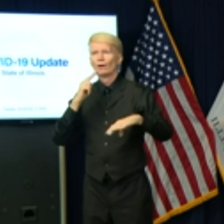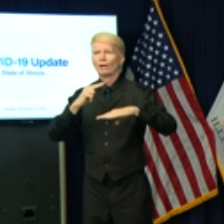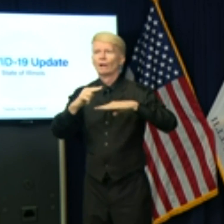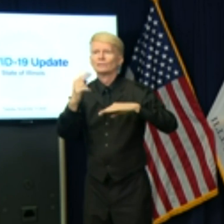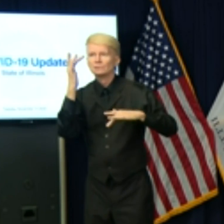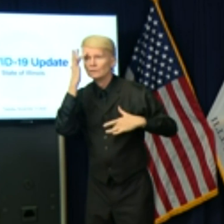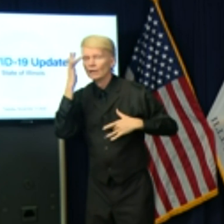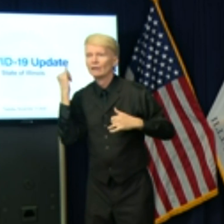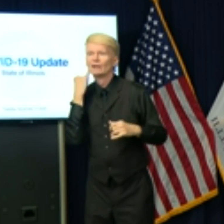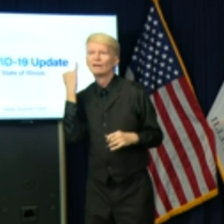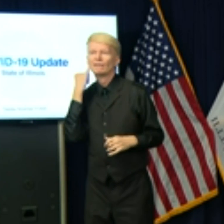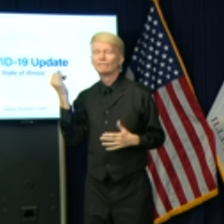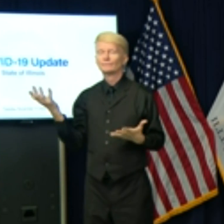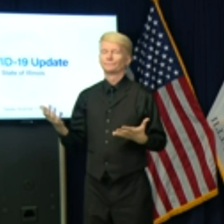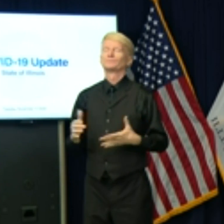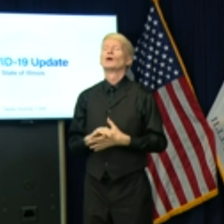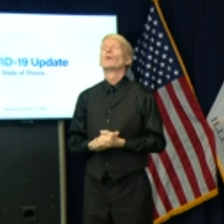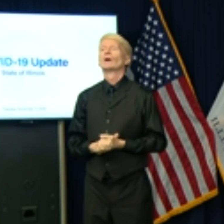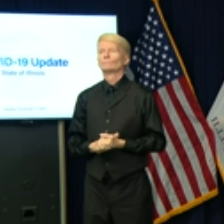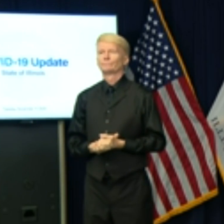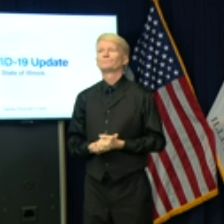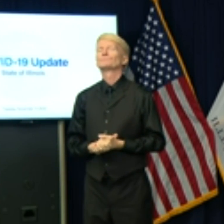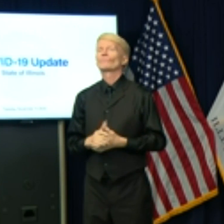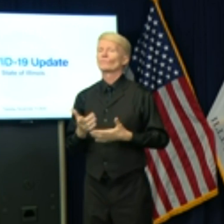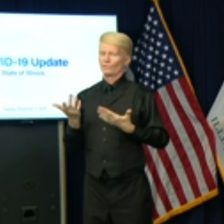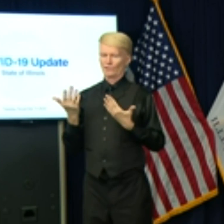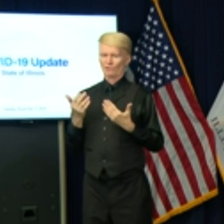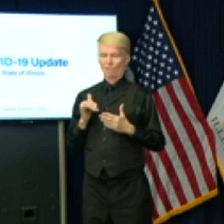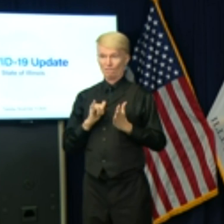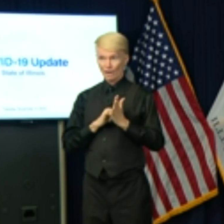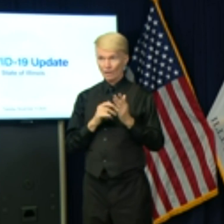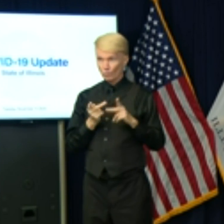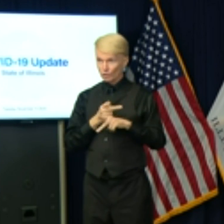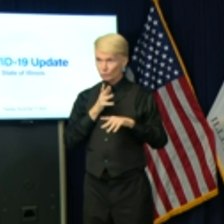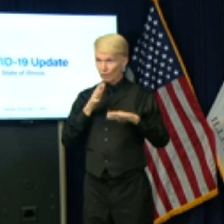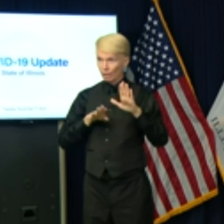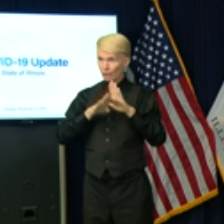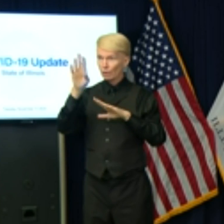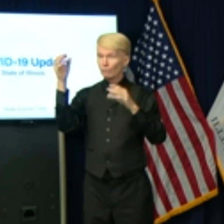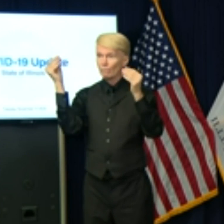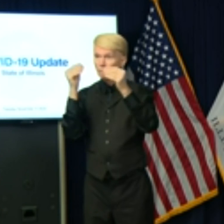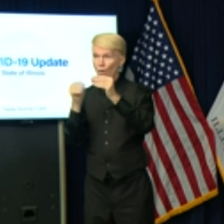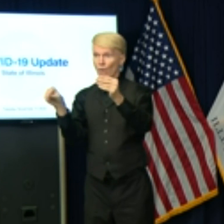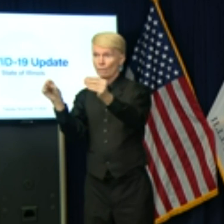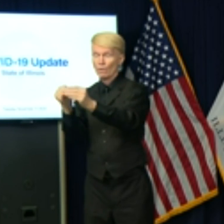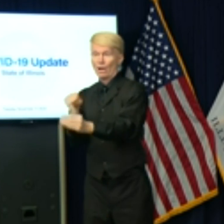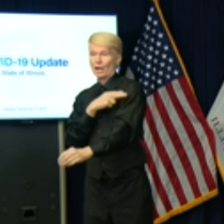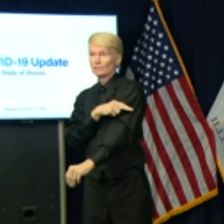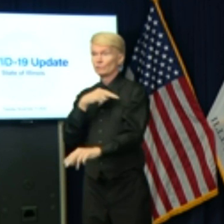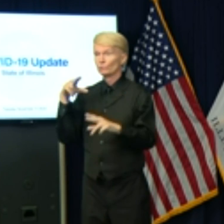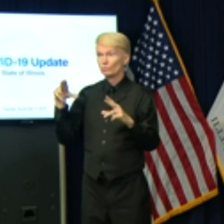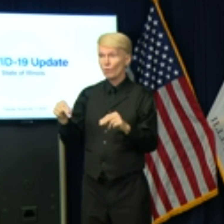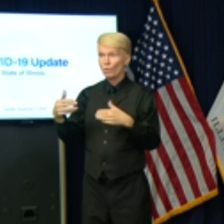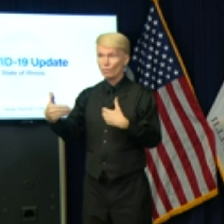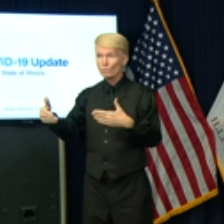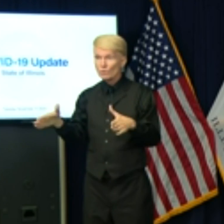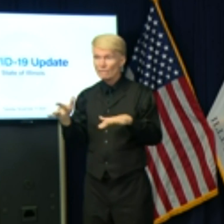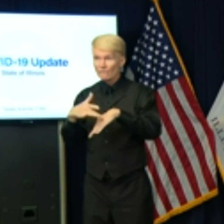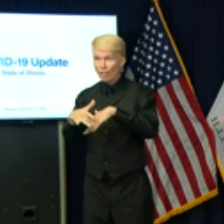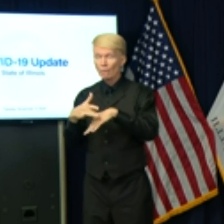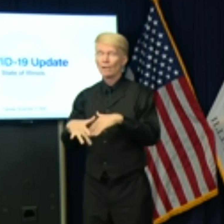look at how far that goes. We know that even when we implement mitigation,